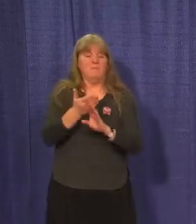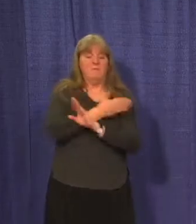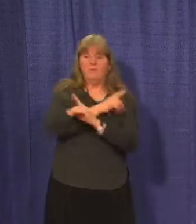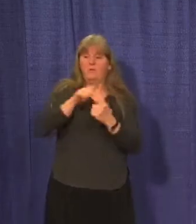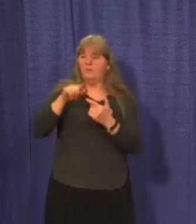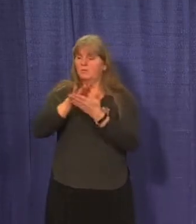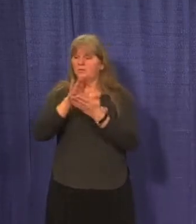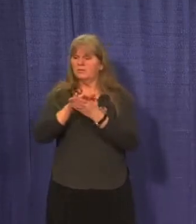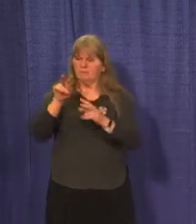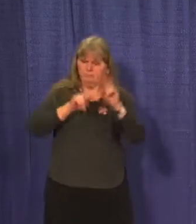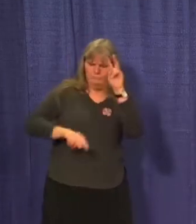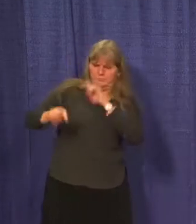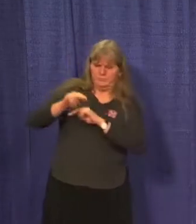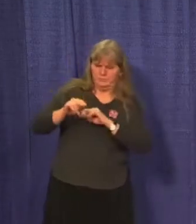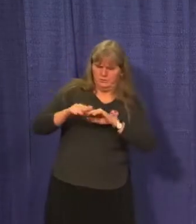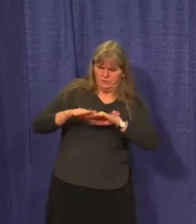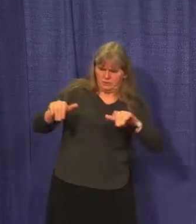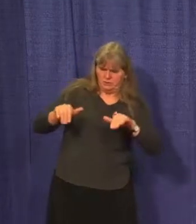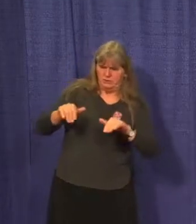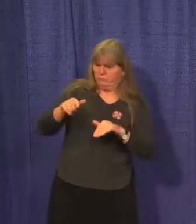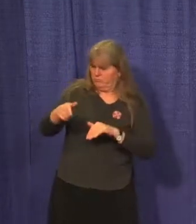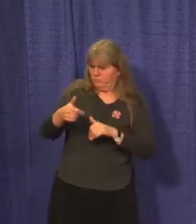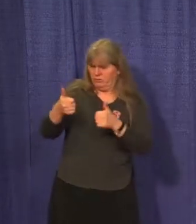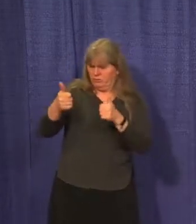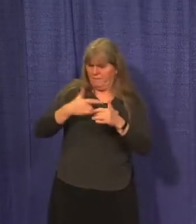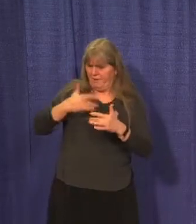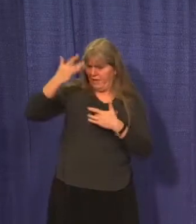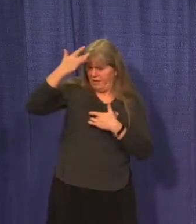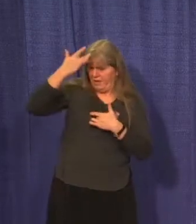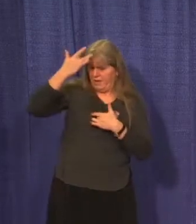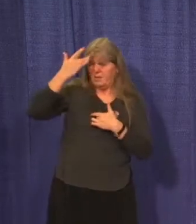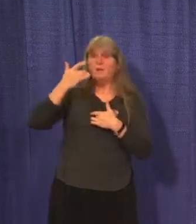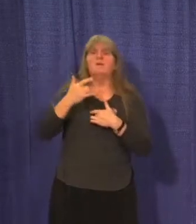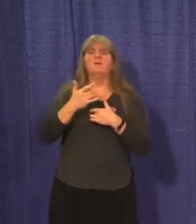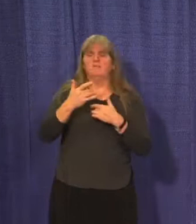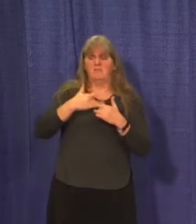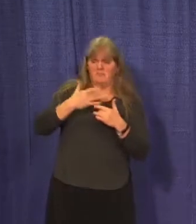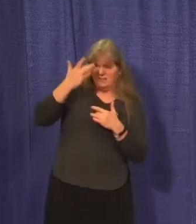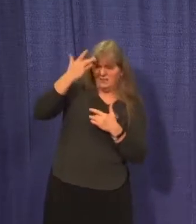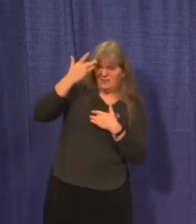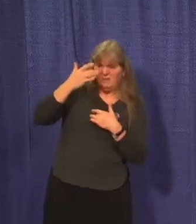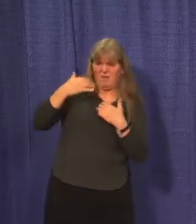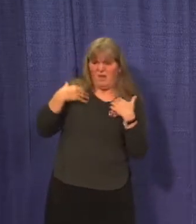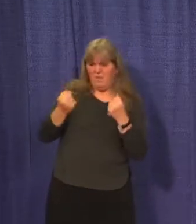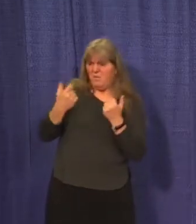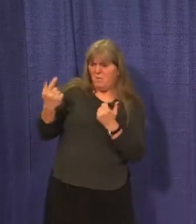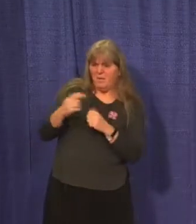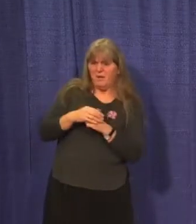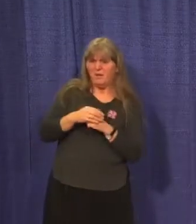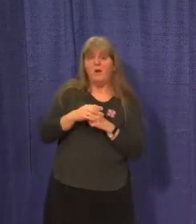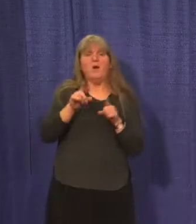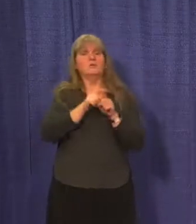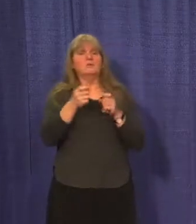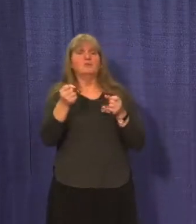sending them to school. Bus drivers must also assess themselves for daily symptoms.